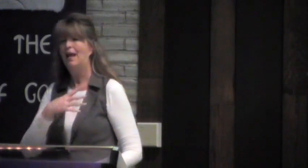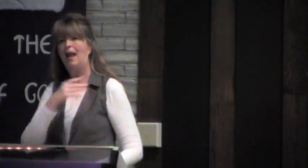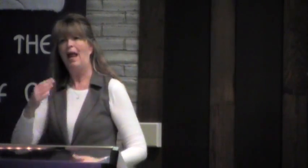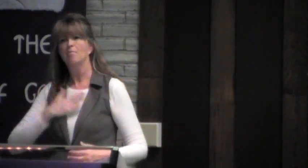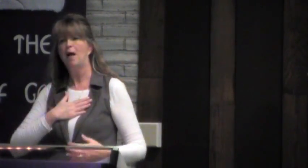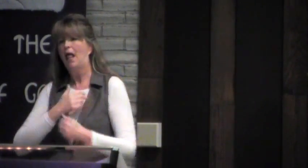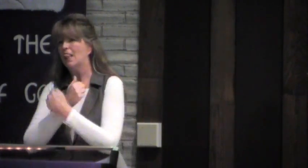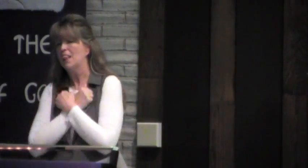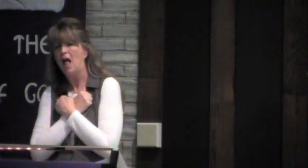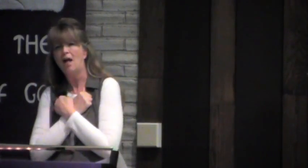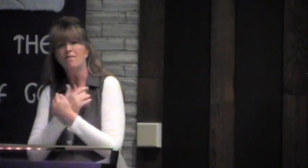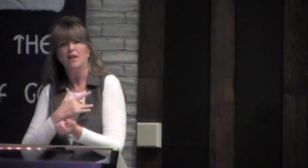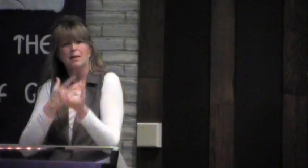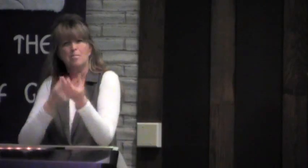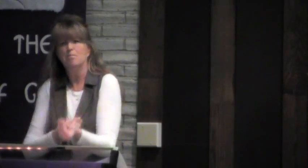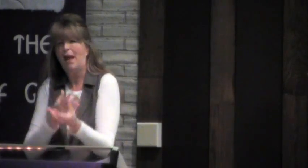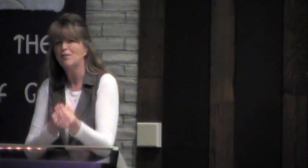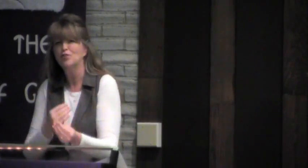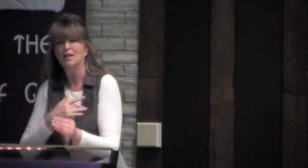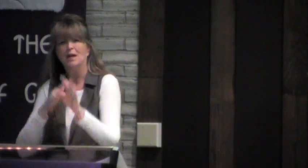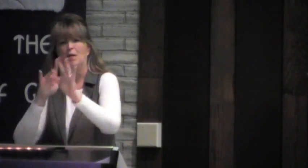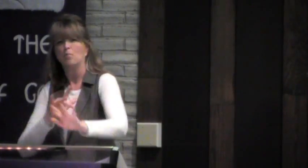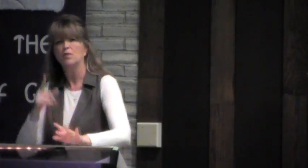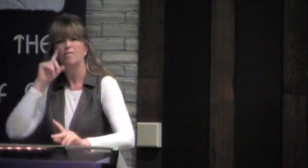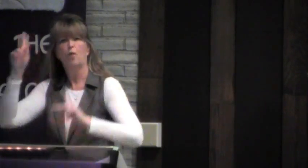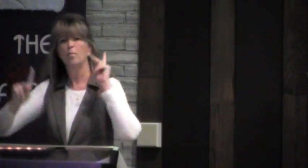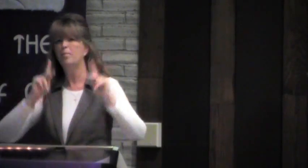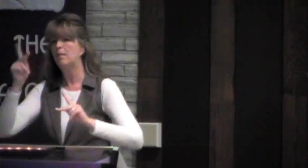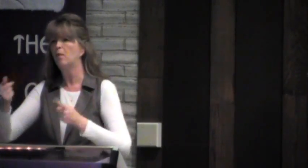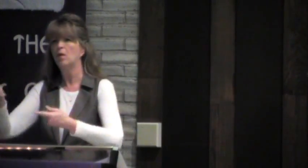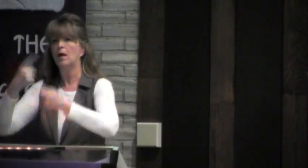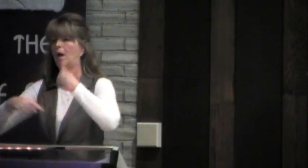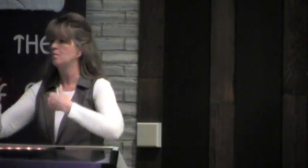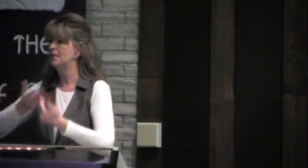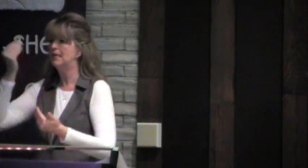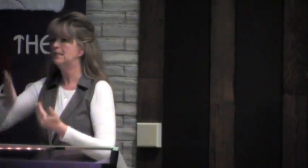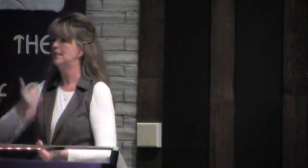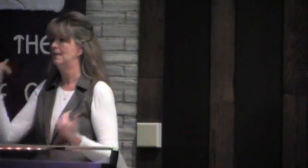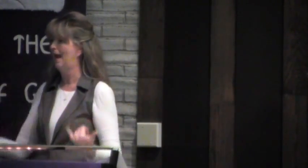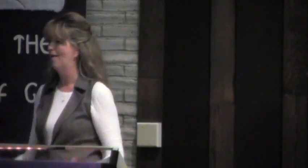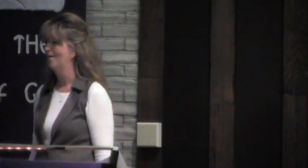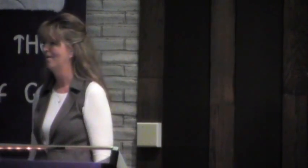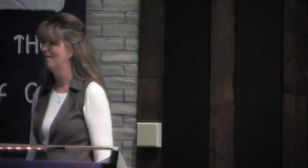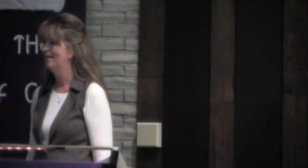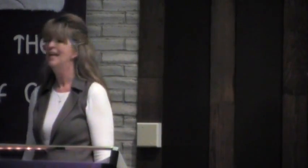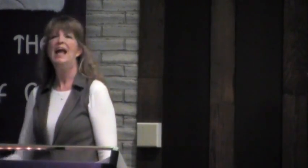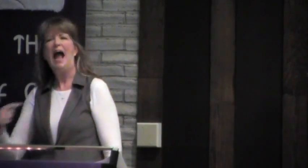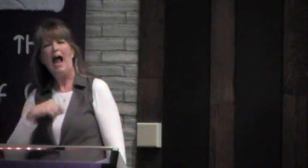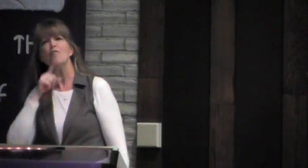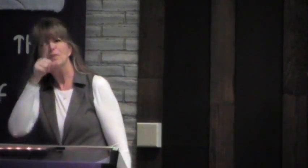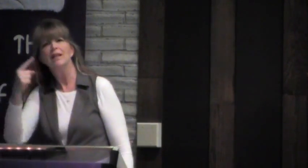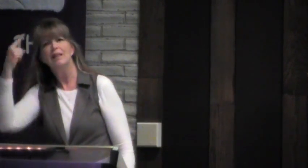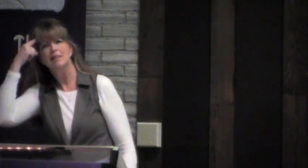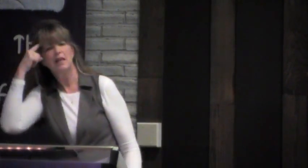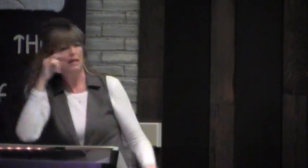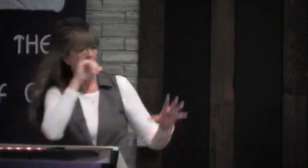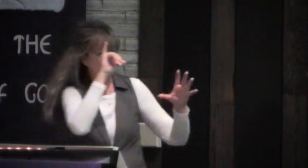created to be in me to create compassion and mercy for people. And that comes